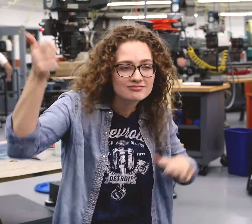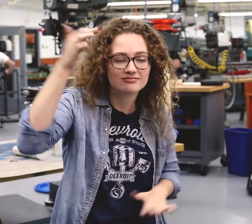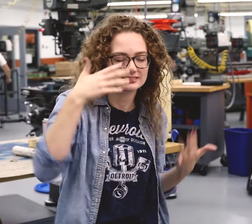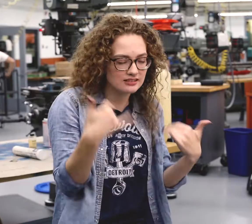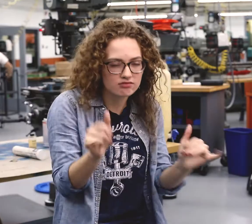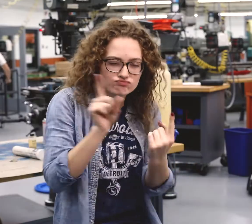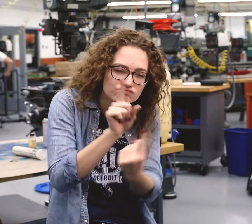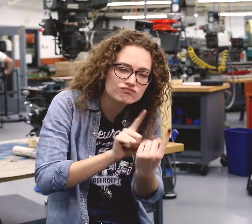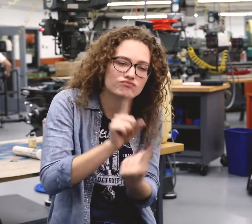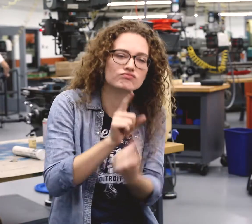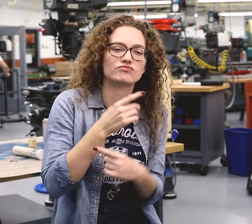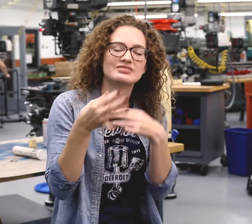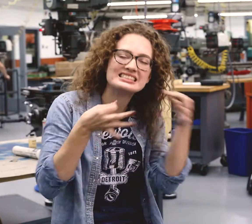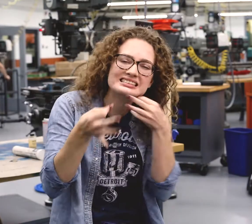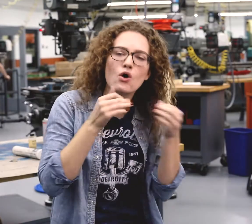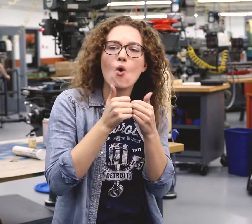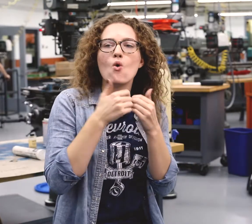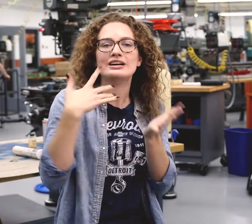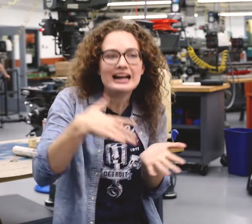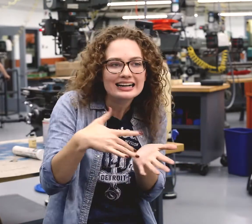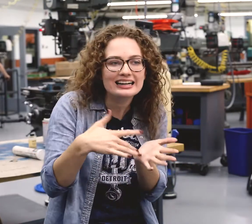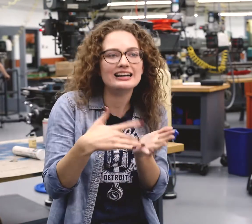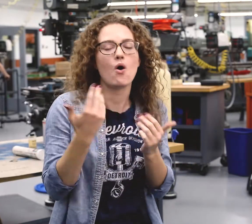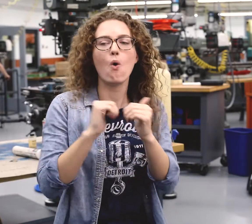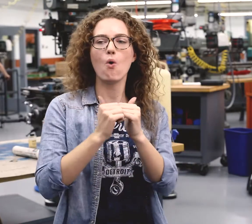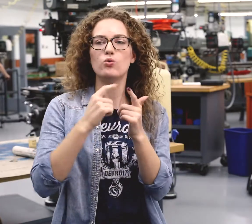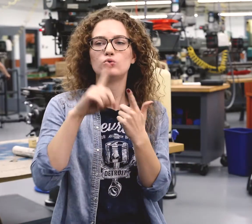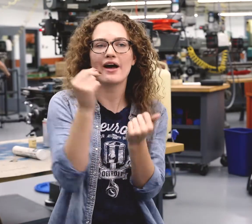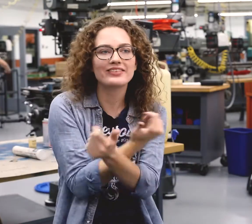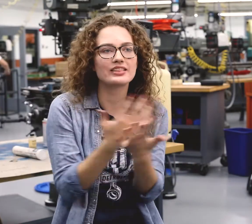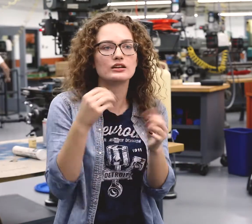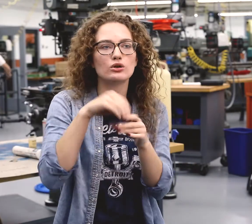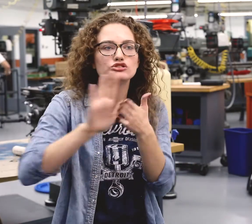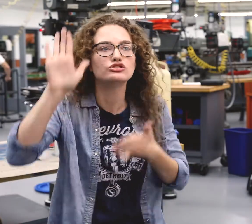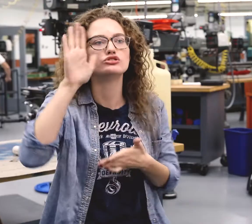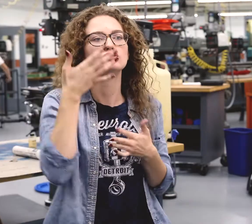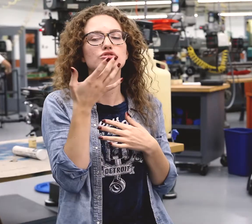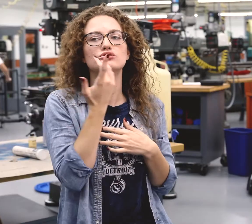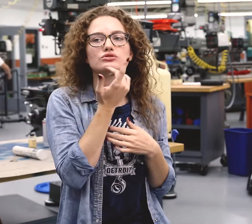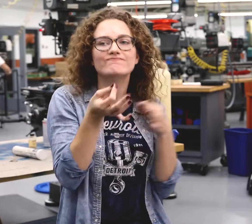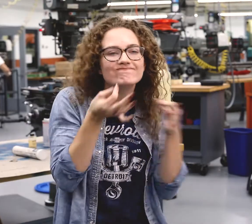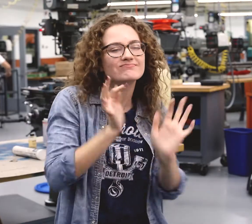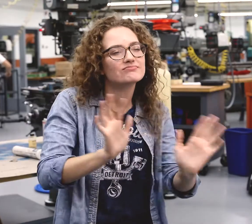high ranking at the university. He was still willing to meet with me and teach me study skills and basic college survival skills.